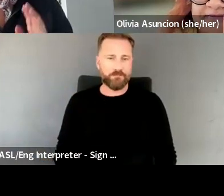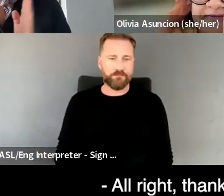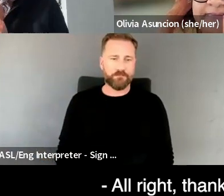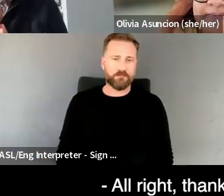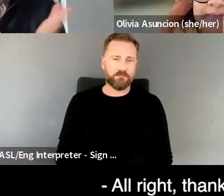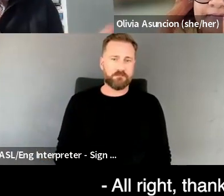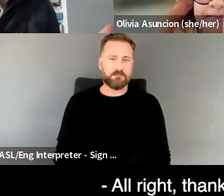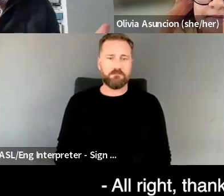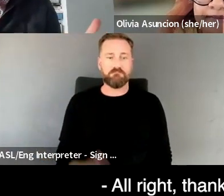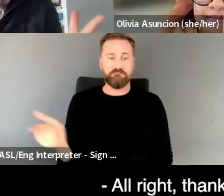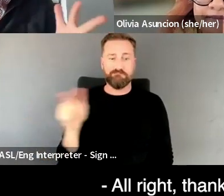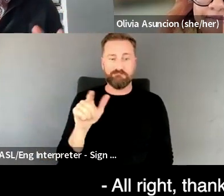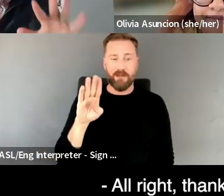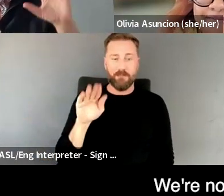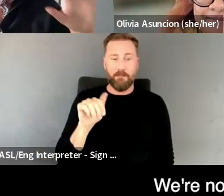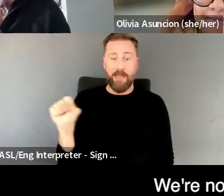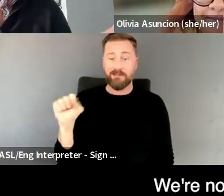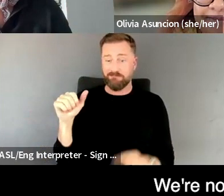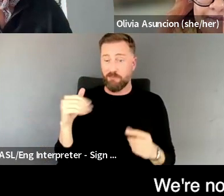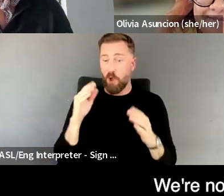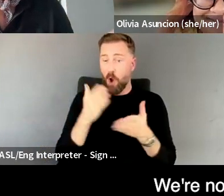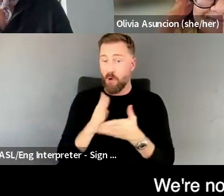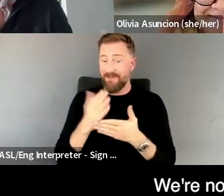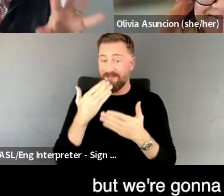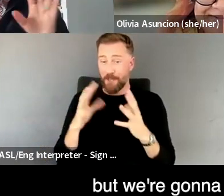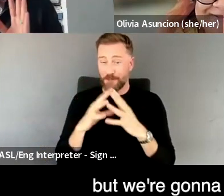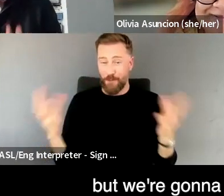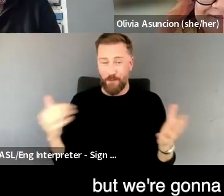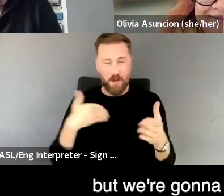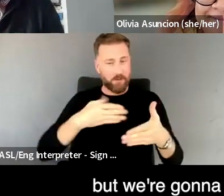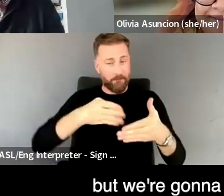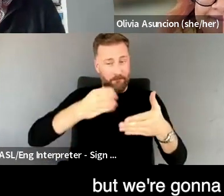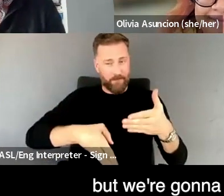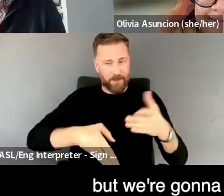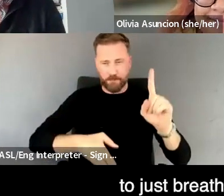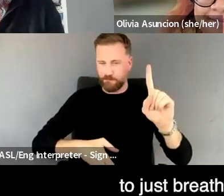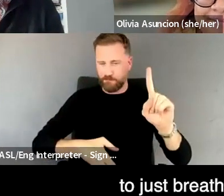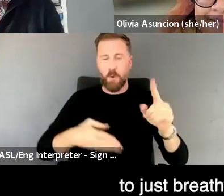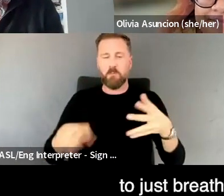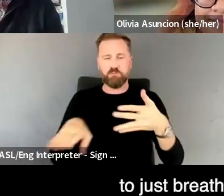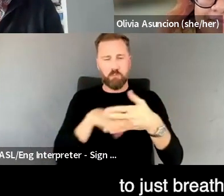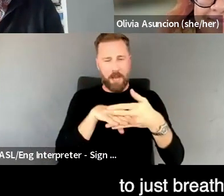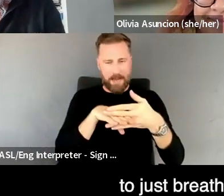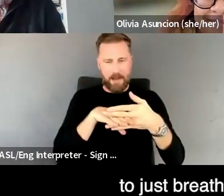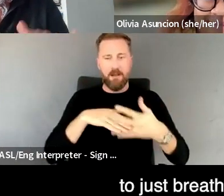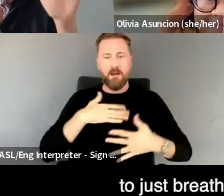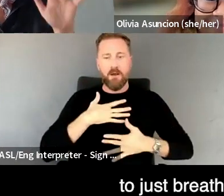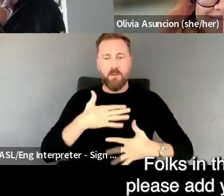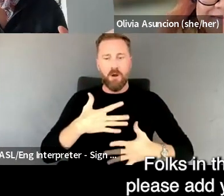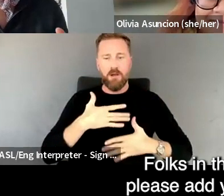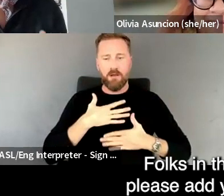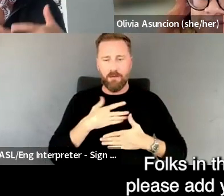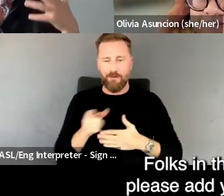Um, all right. Thank you all so much. We're not done yet, but we're going to take a short break to just breathe for a second.